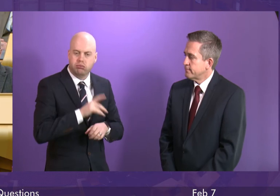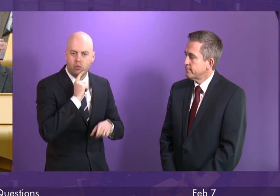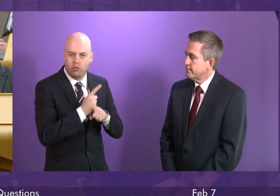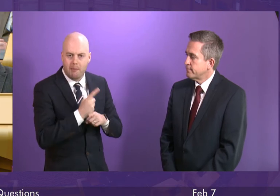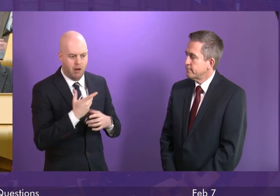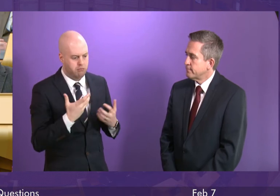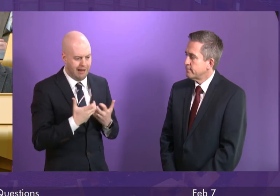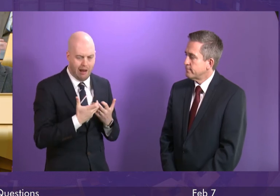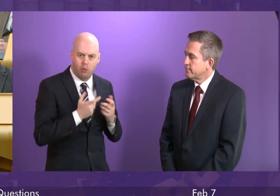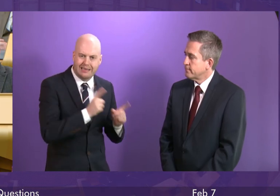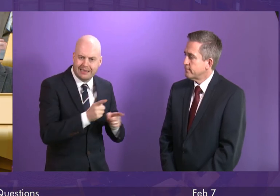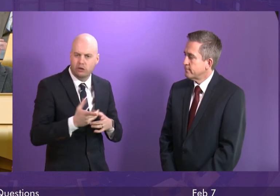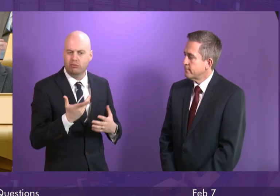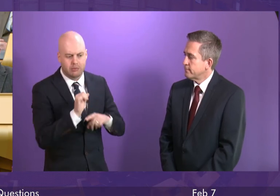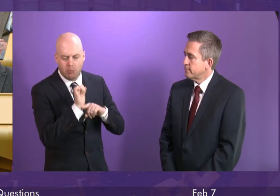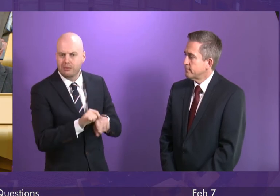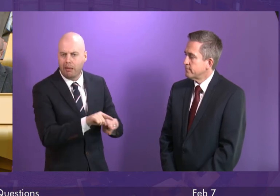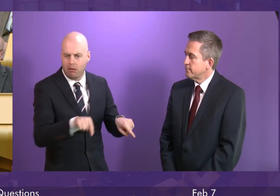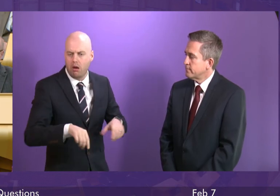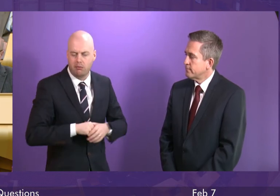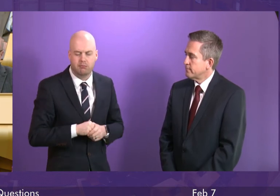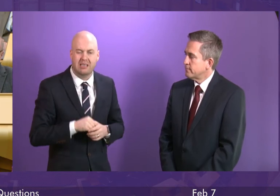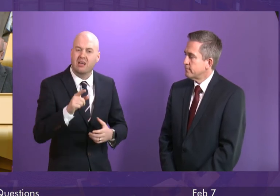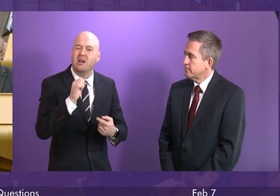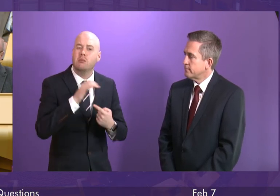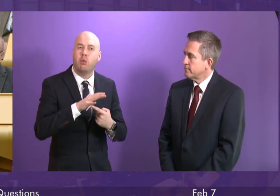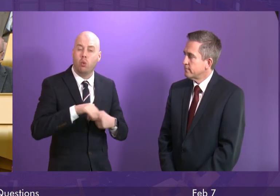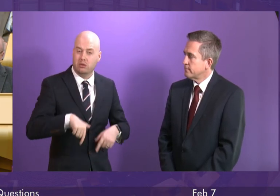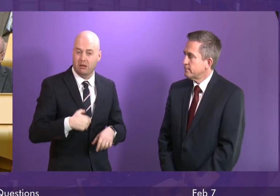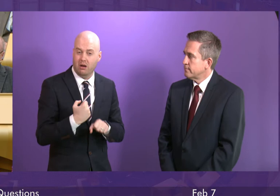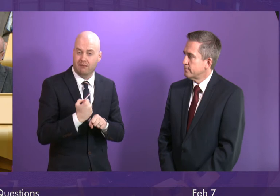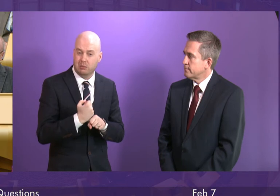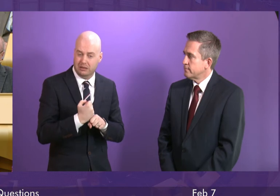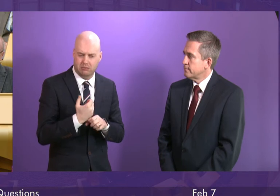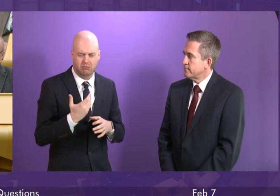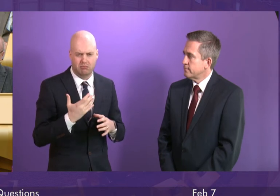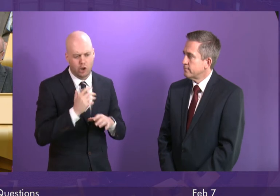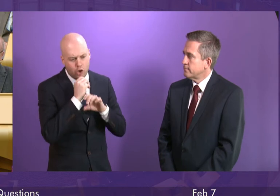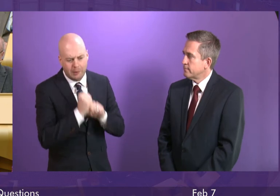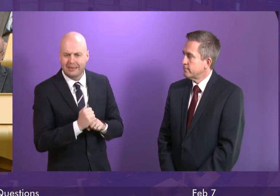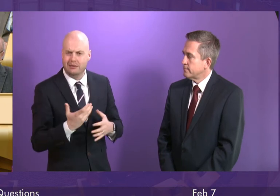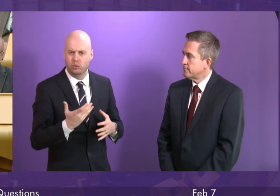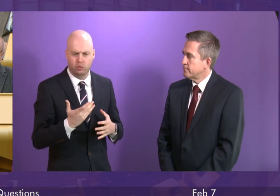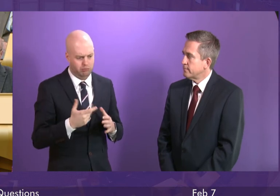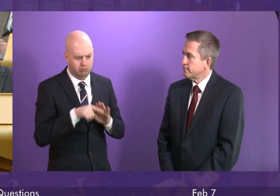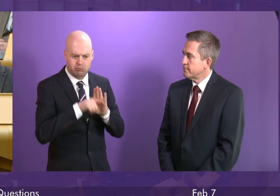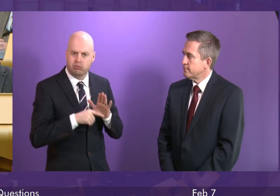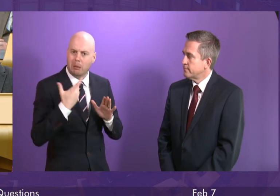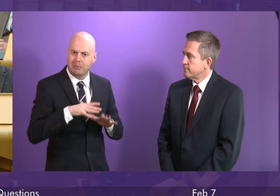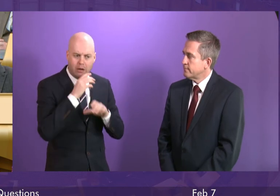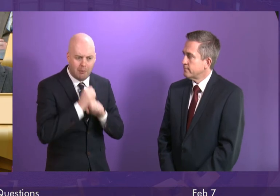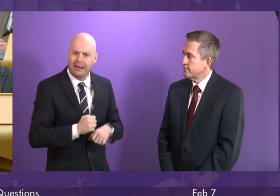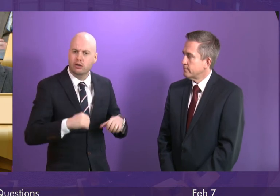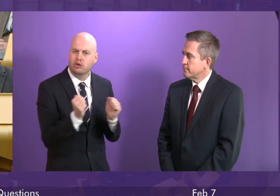important and the Government is absolutely committed to fulfilling the commitments and obligations that are incumbent on us in relation to the